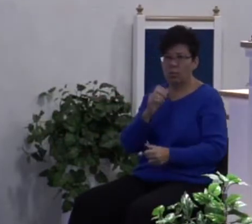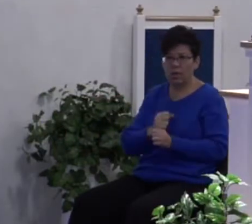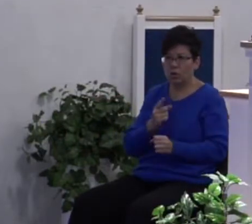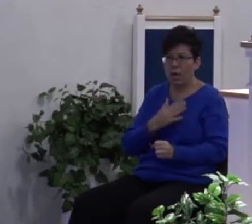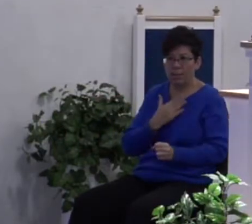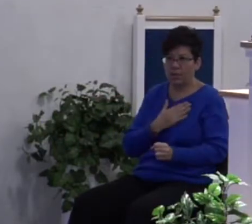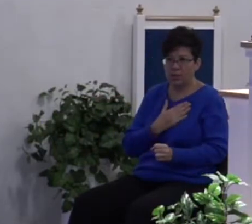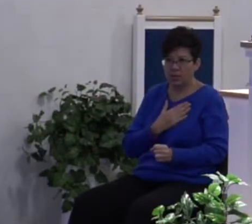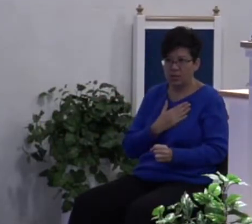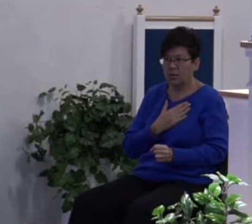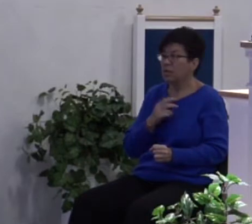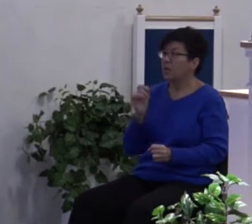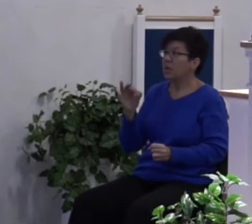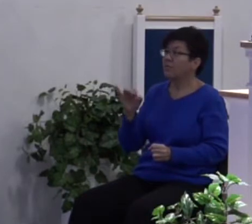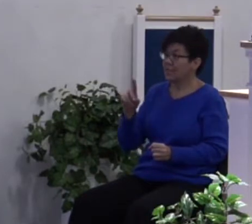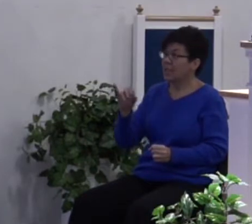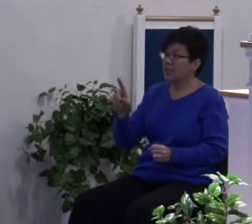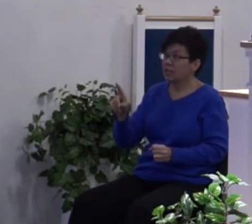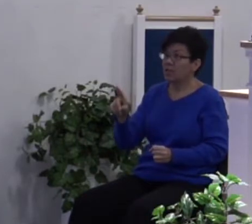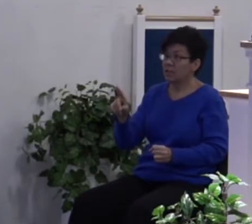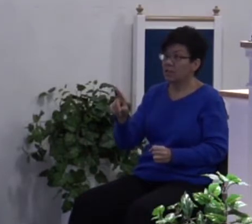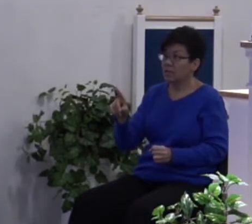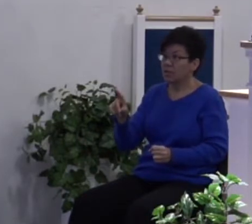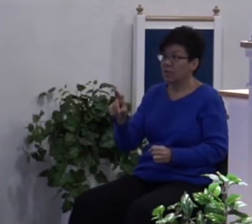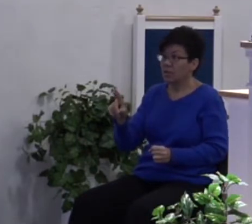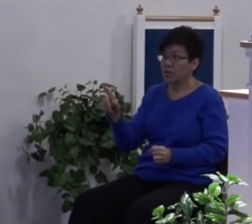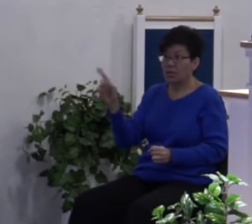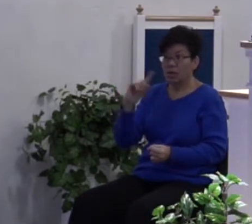If it did you only need to jump in one.